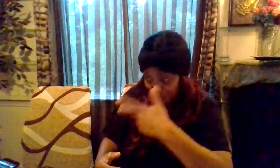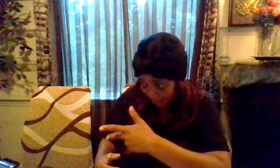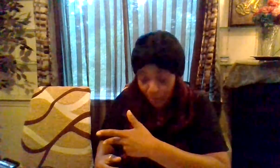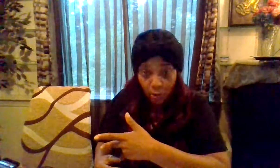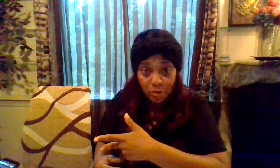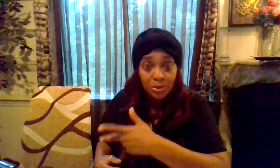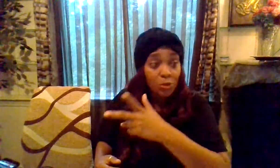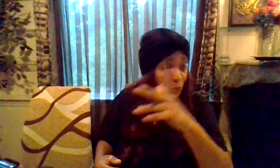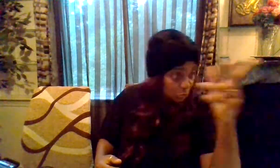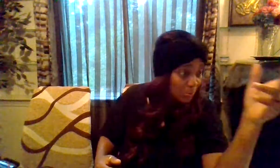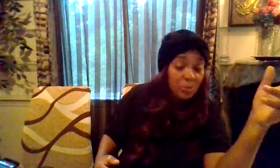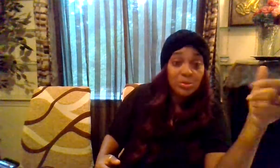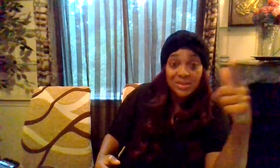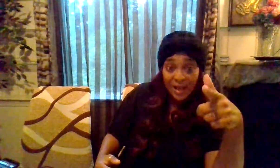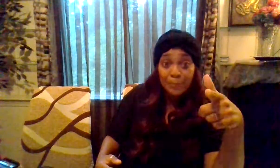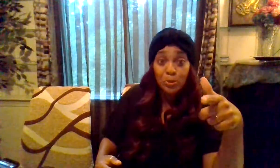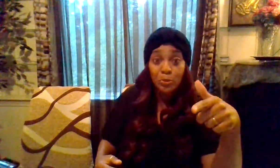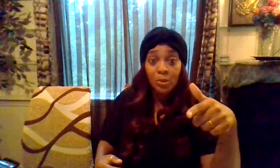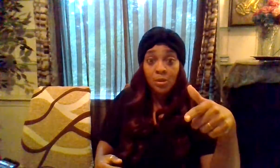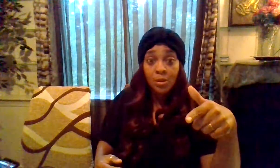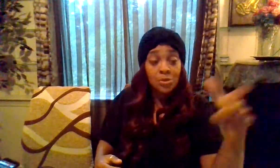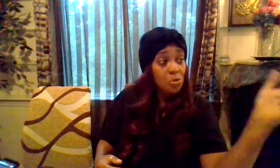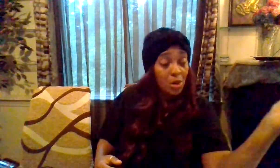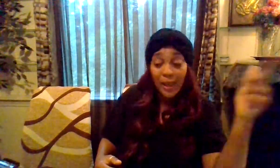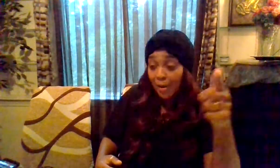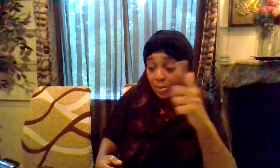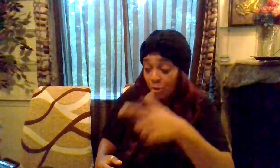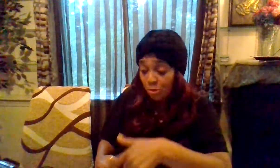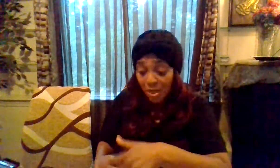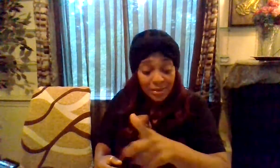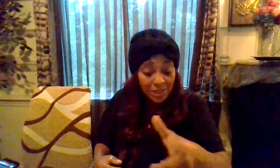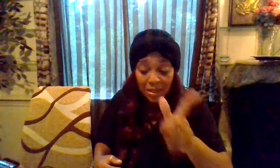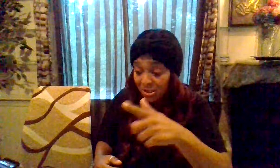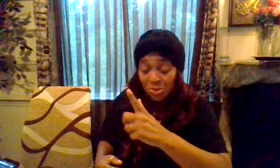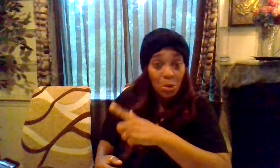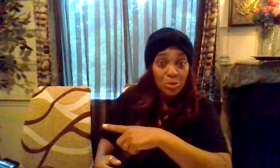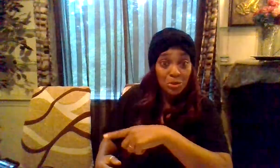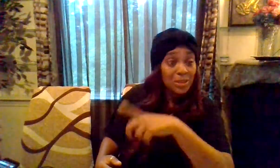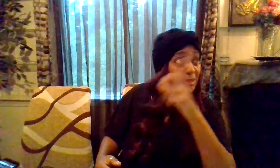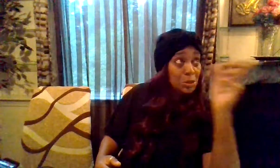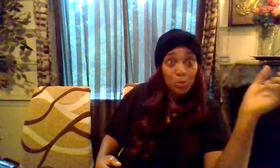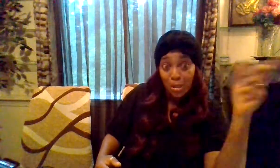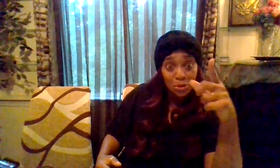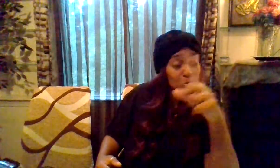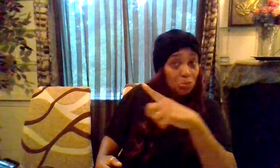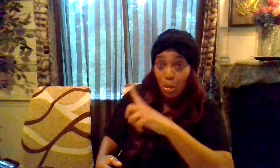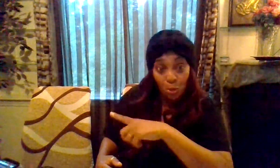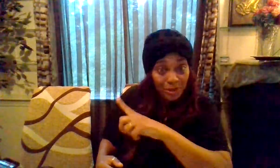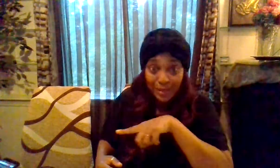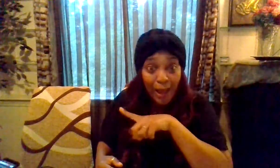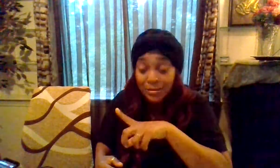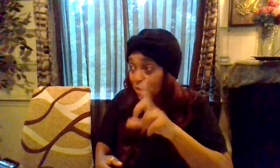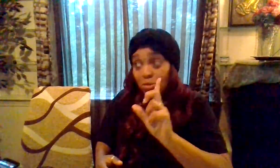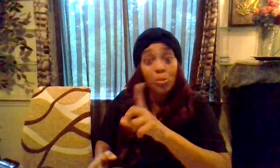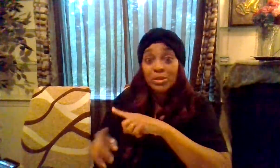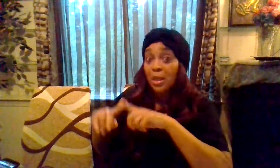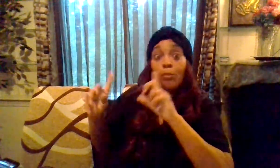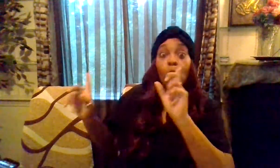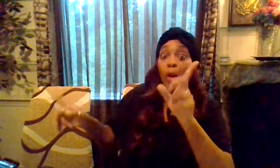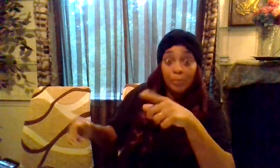that person or those people stop you you're gonna allow them to create saying this is gonna be your destiny when i told you no it's not this is gonna be something way